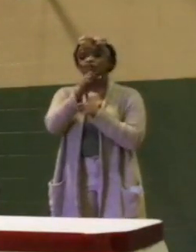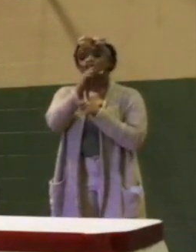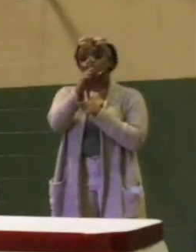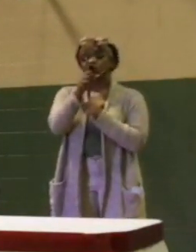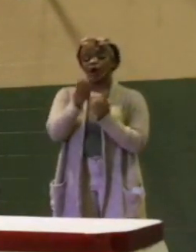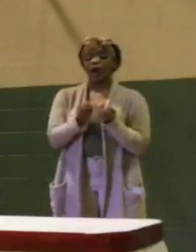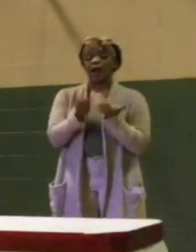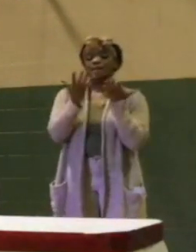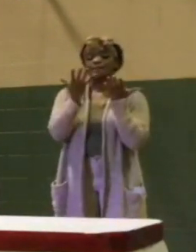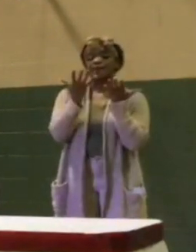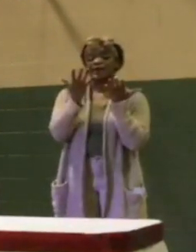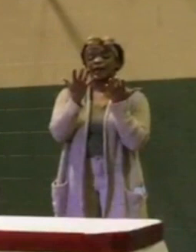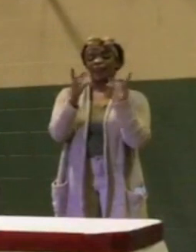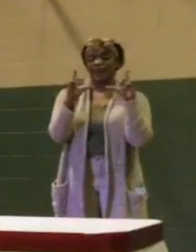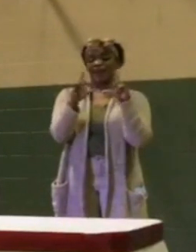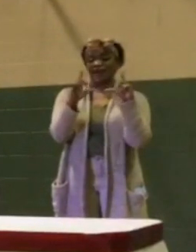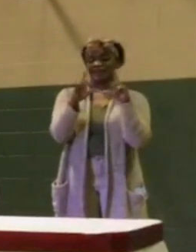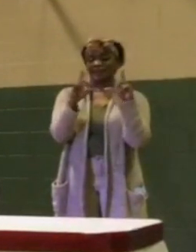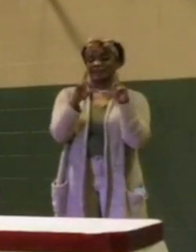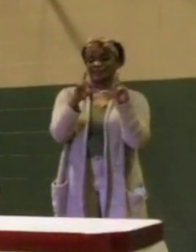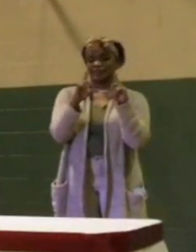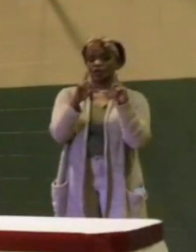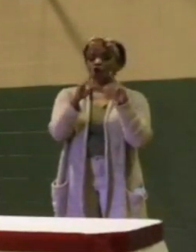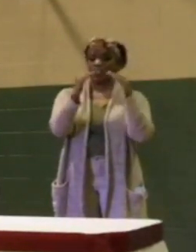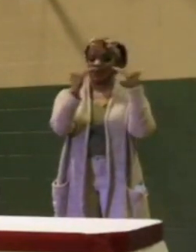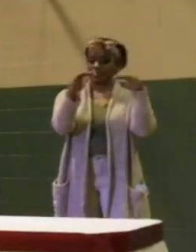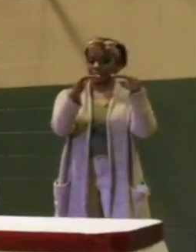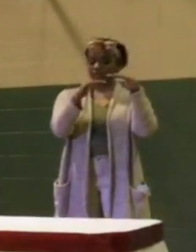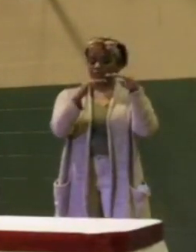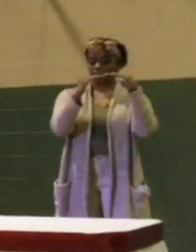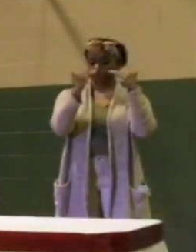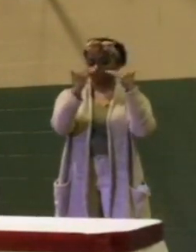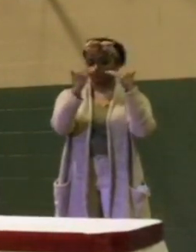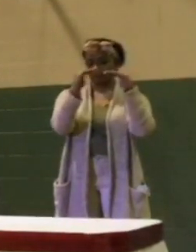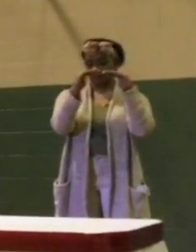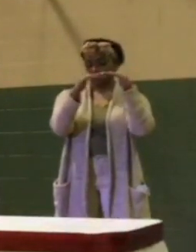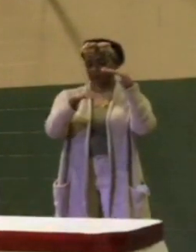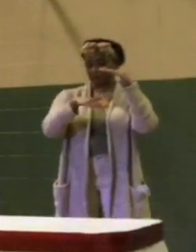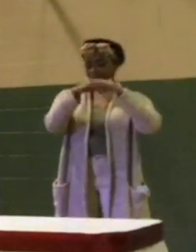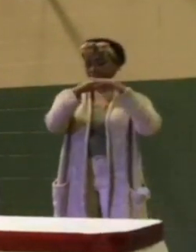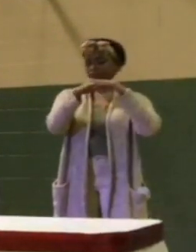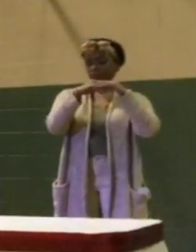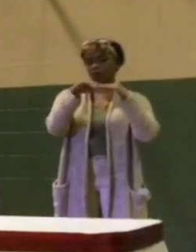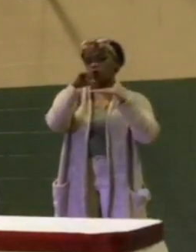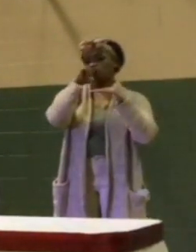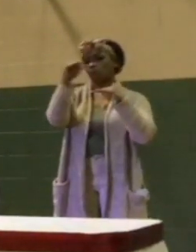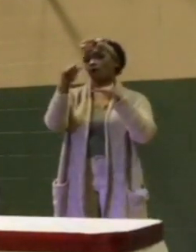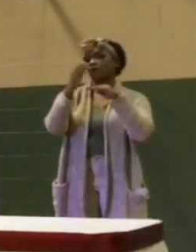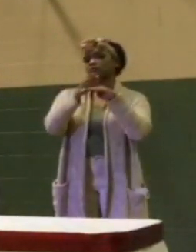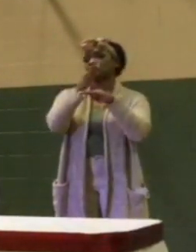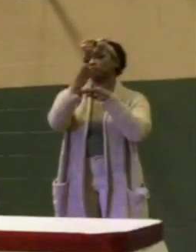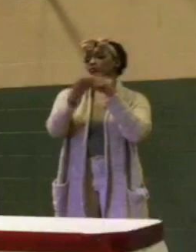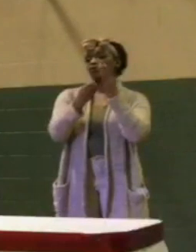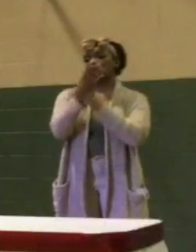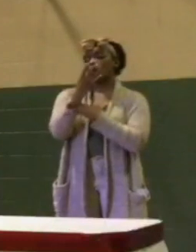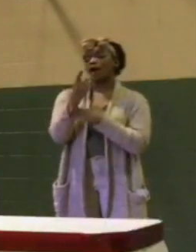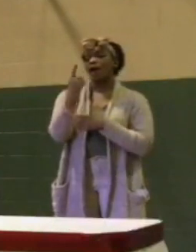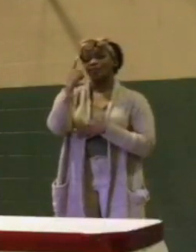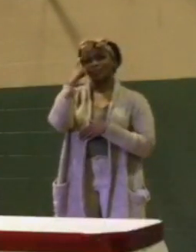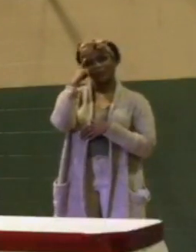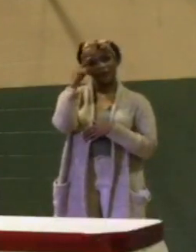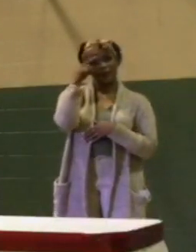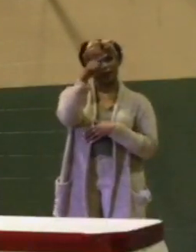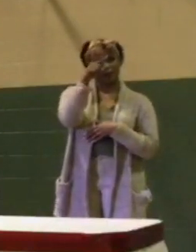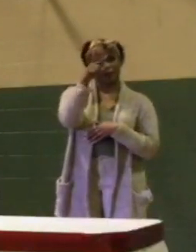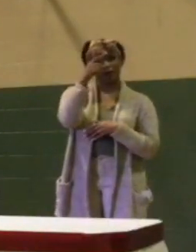city does not continue to grow. There are studies, and I know for sure in Pennsylvania, I believe there's